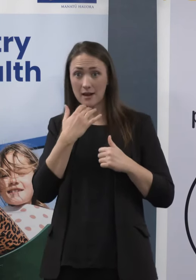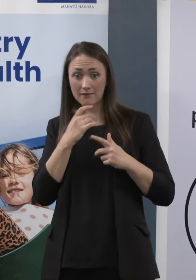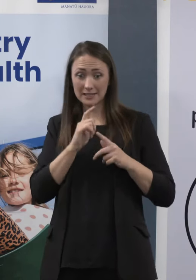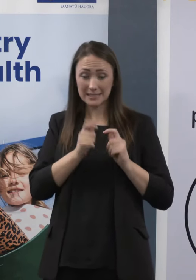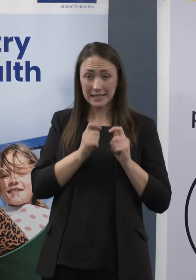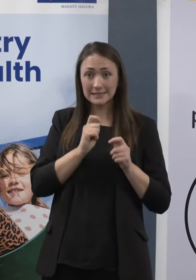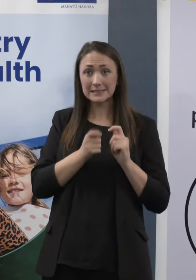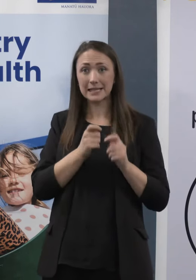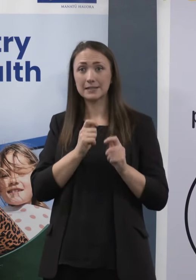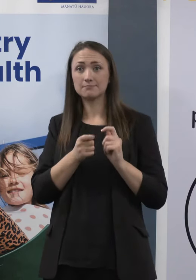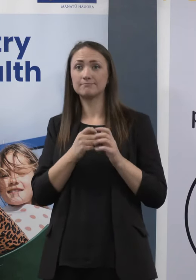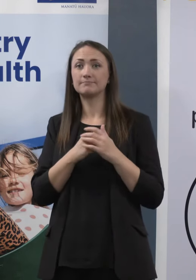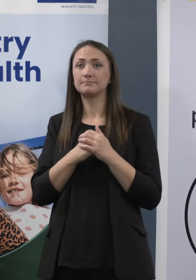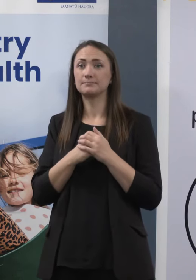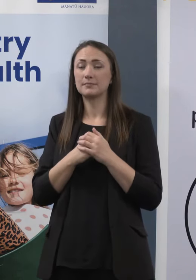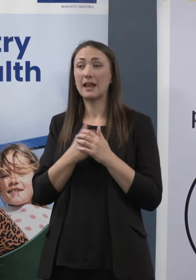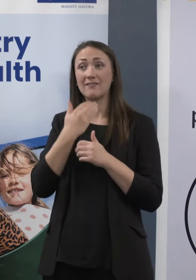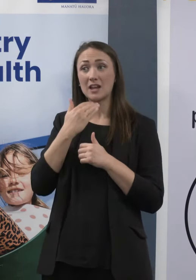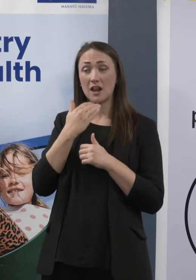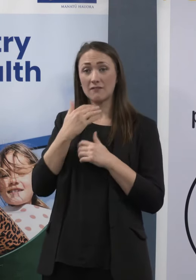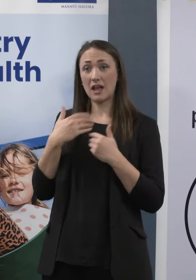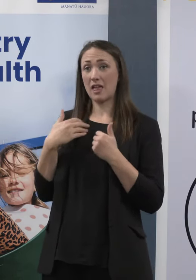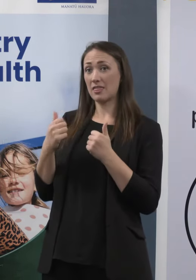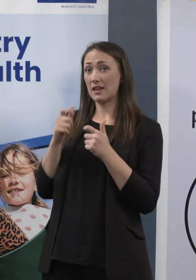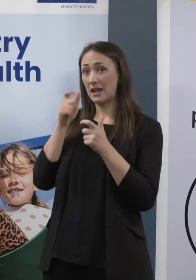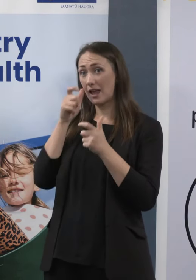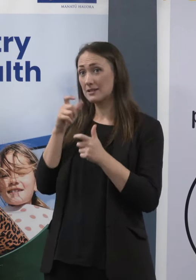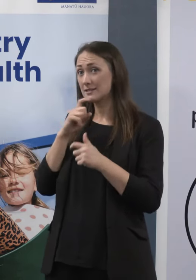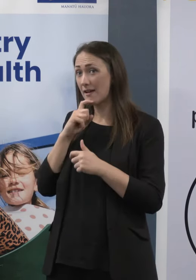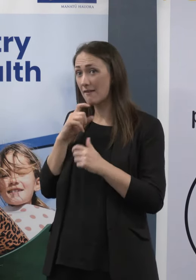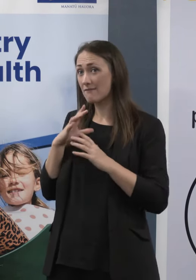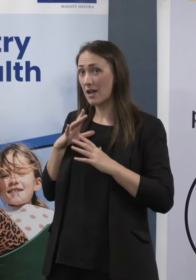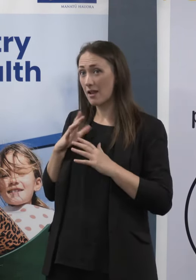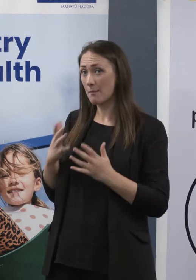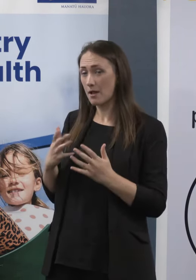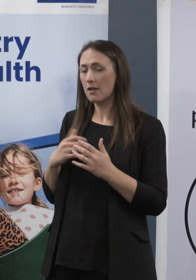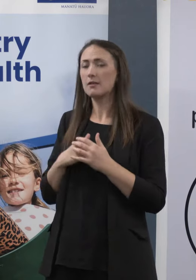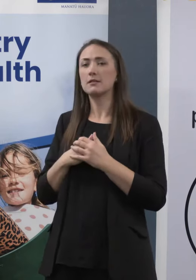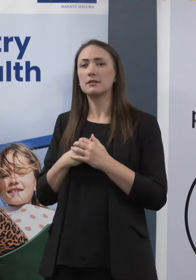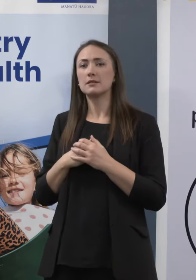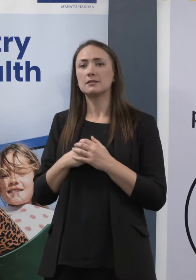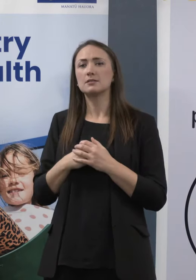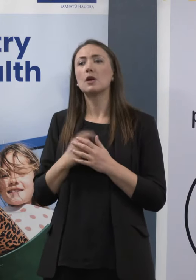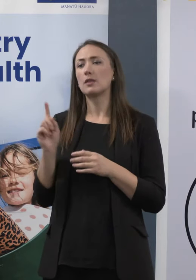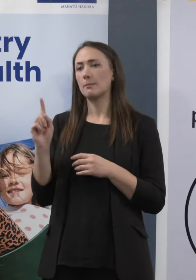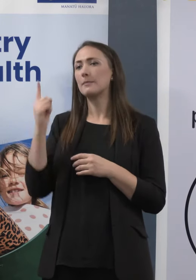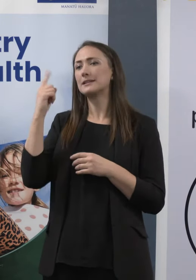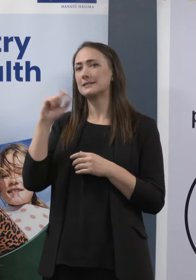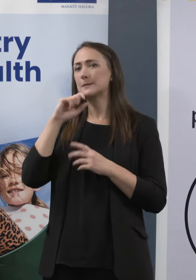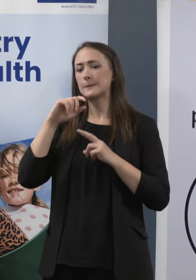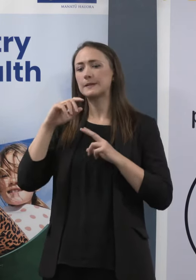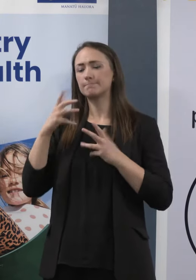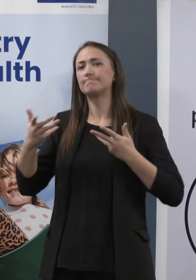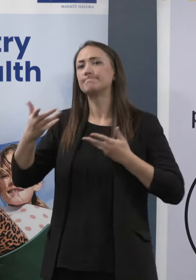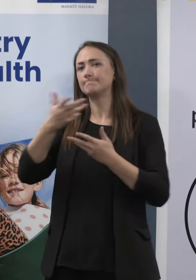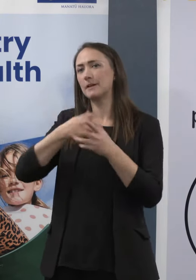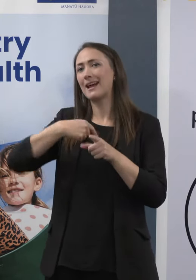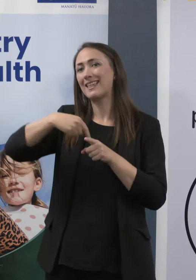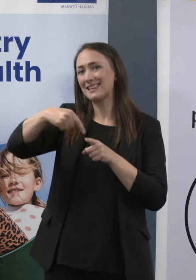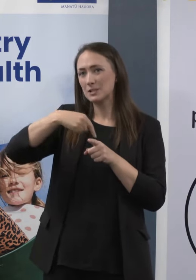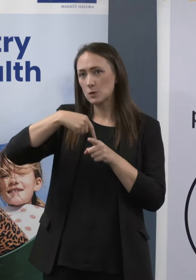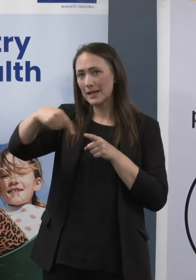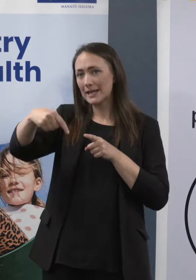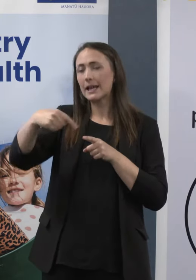reserve. And so we would expect that the Ministers will be making some further announcements about the variant planning